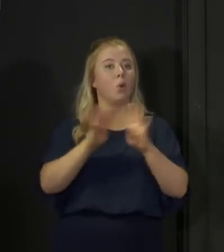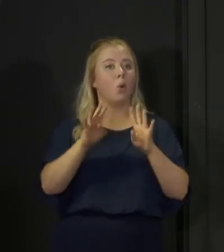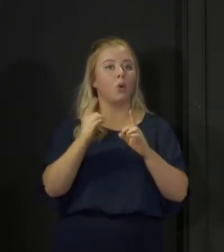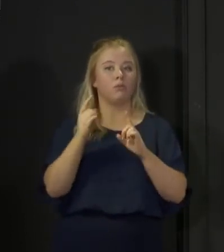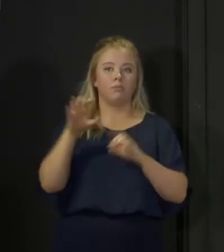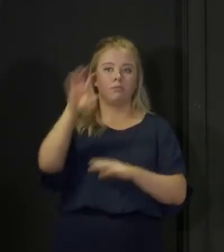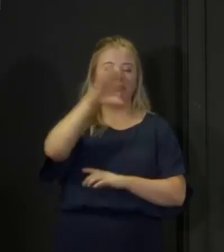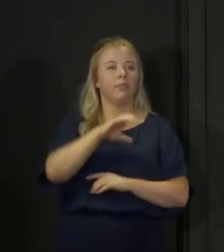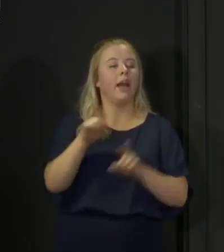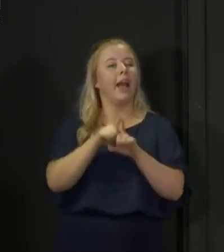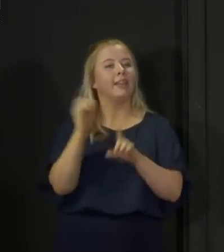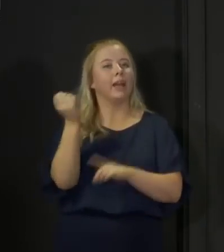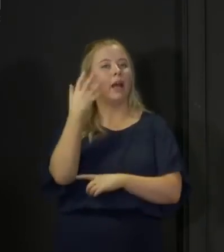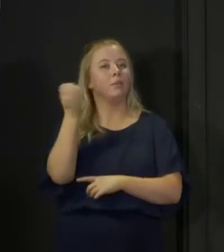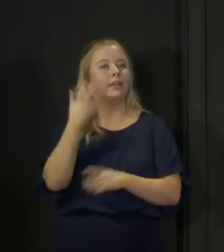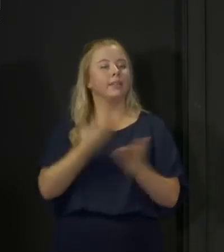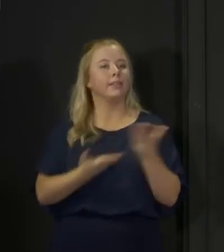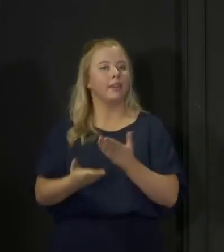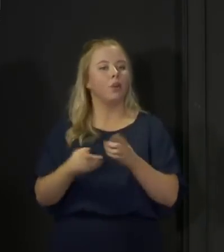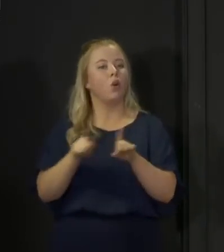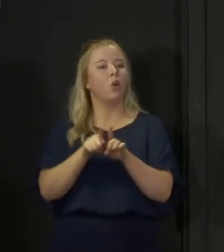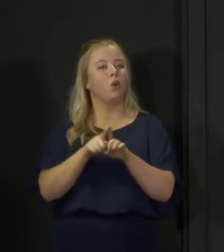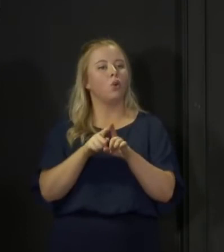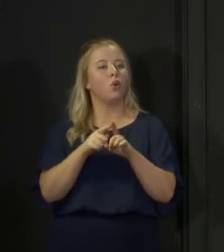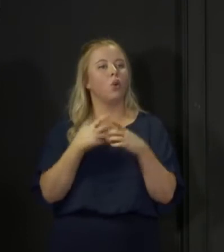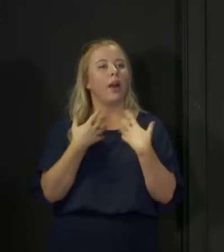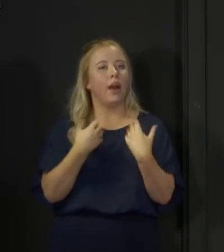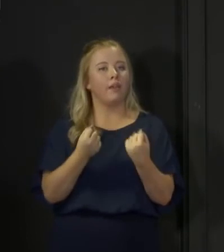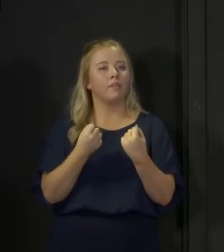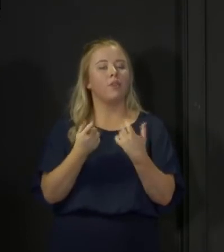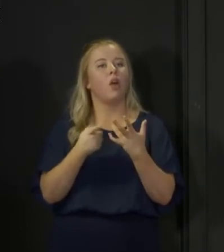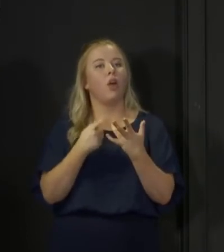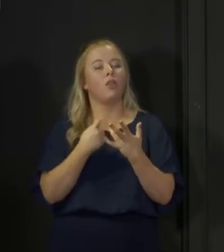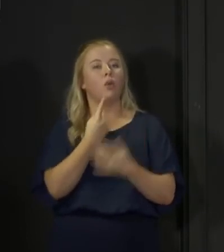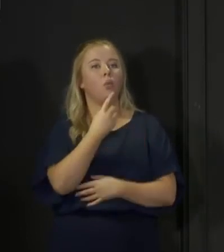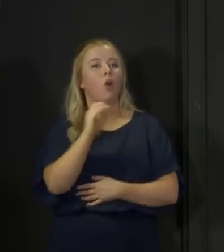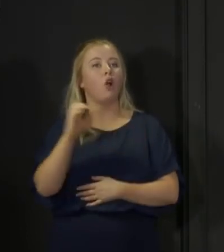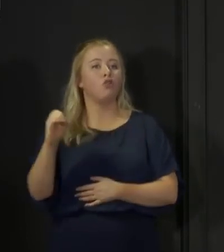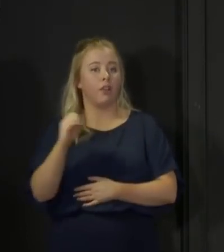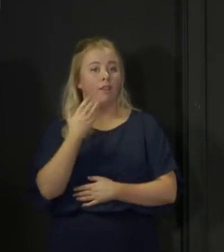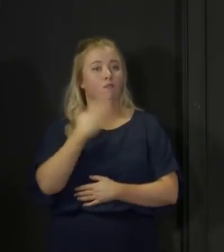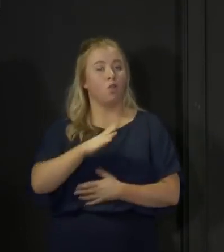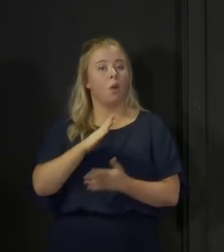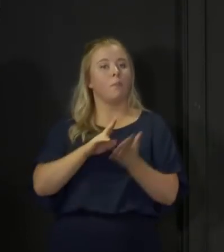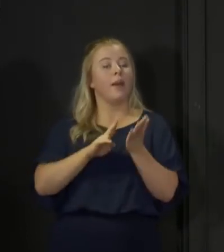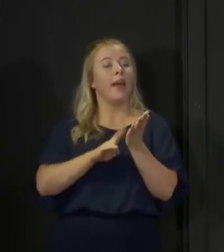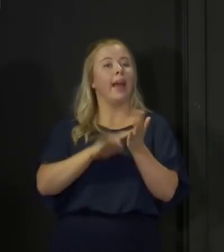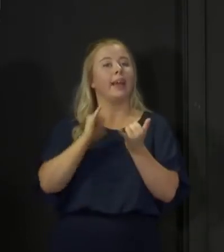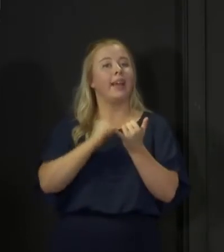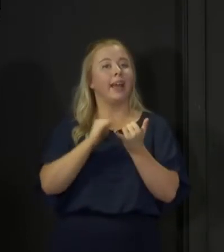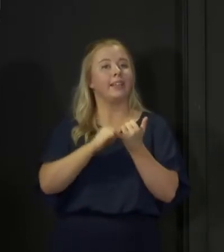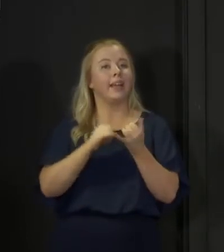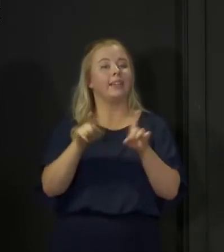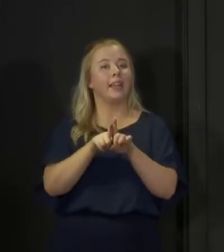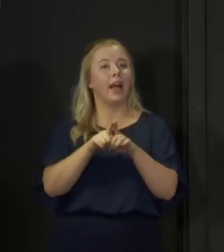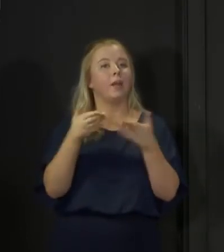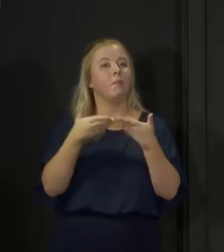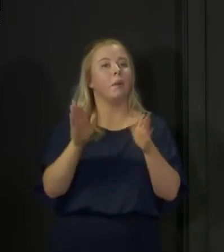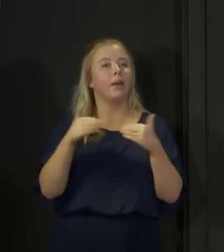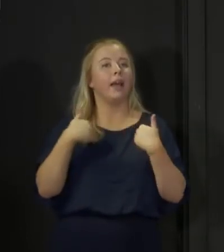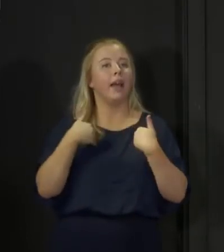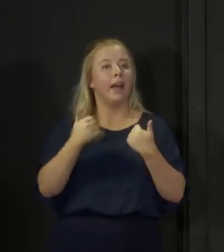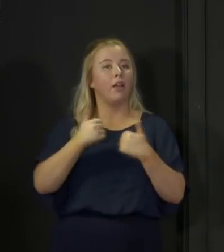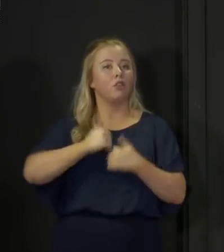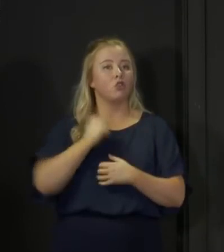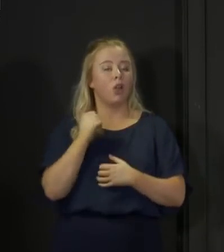including the ambulance service. There's the other 100 from National NSS and Public Health Scotland. There